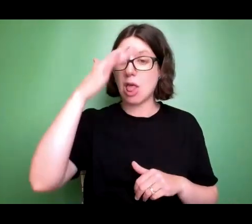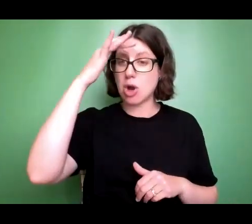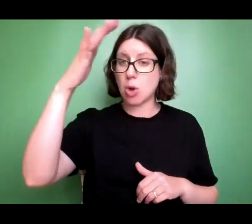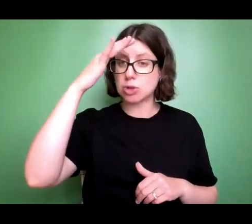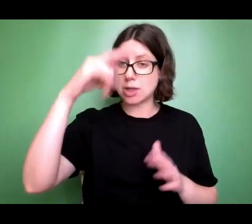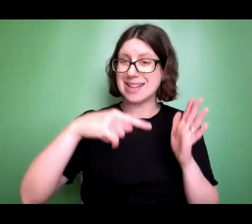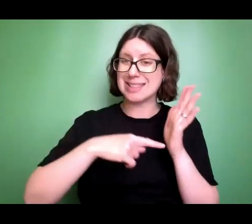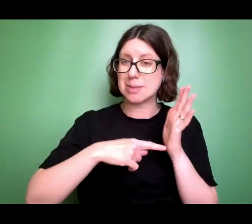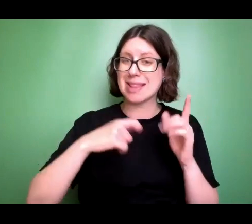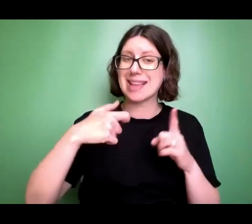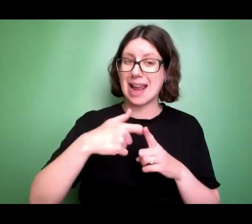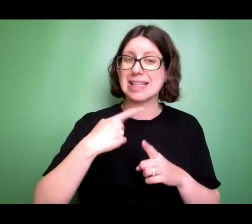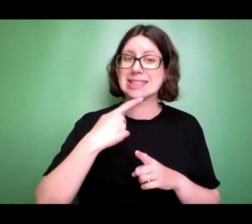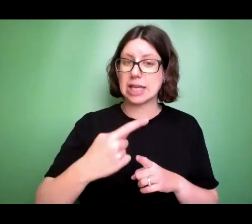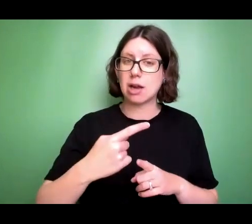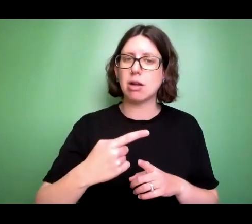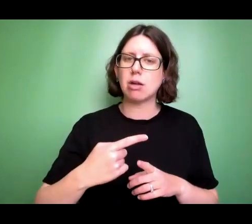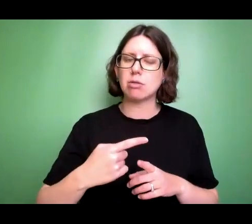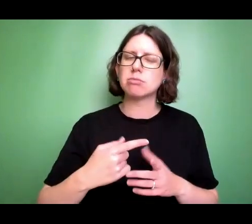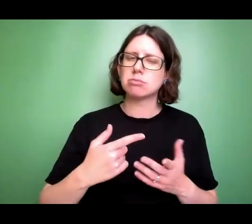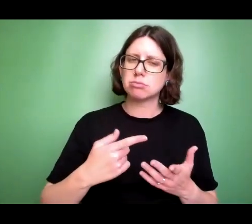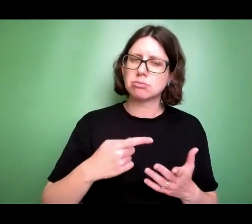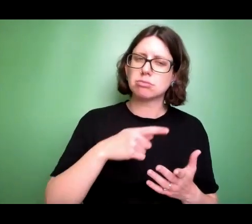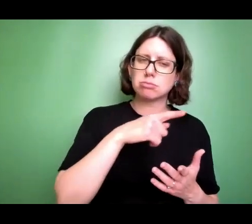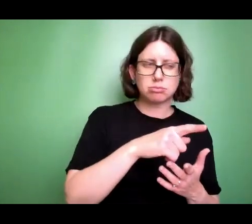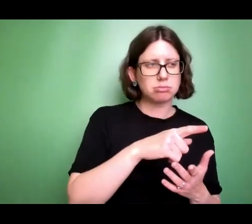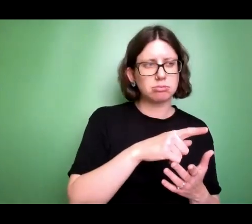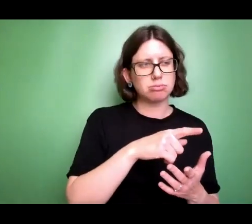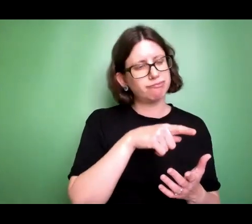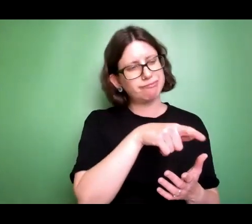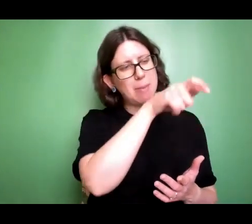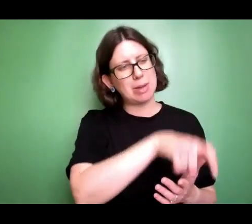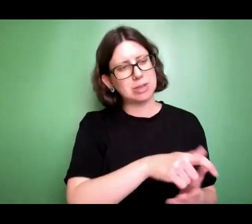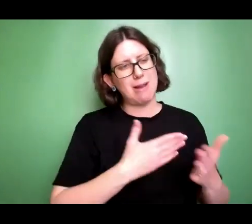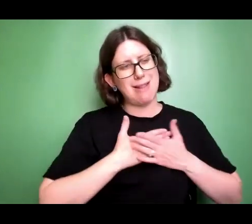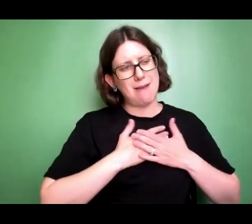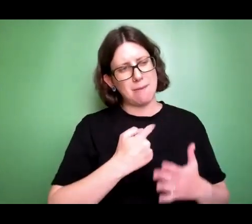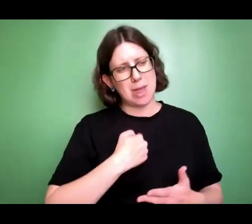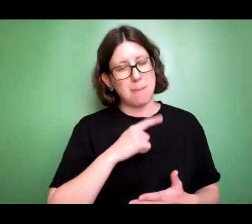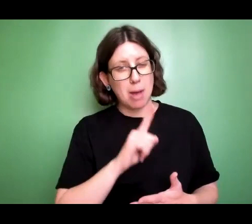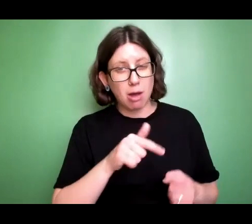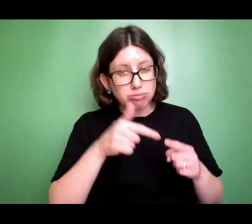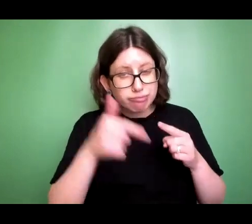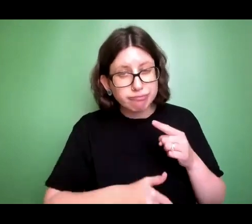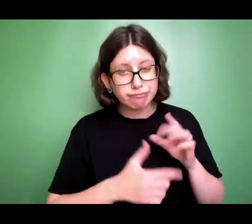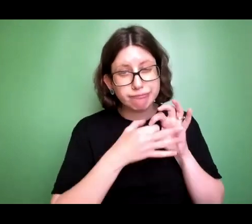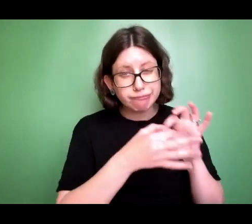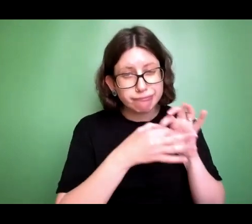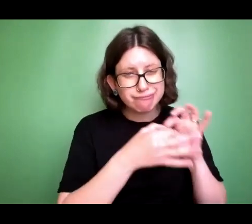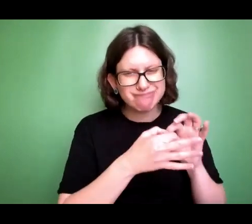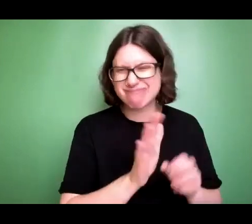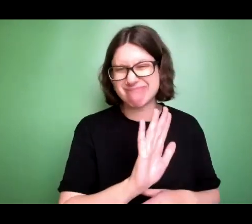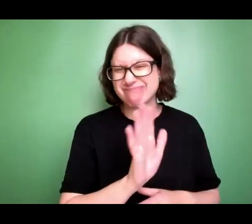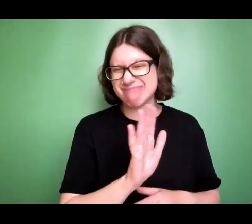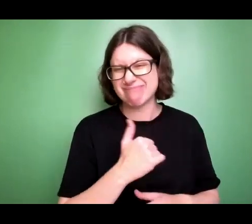says, to be loved but not known, it's comforting but superficial. To be known and not